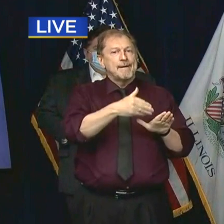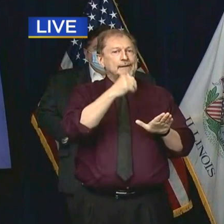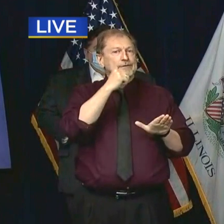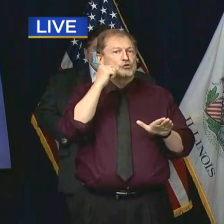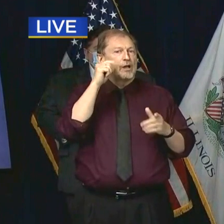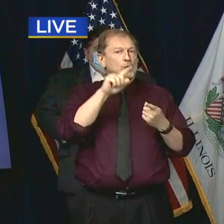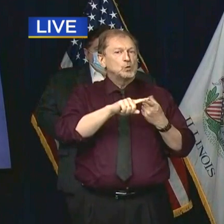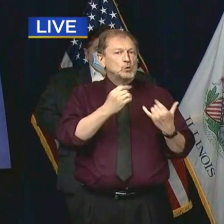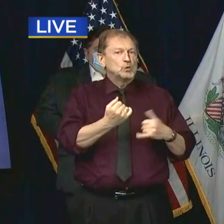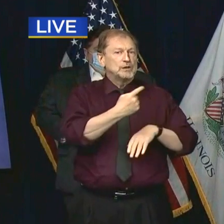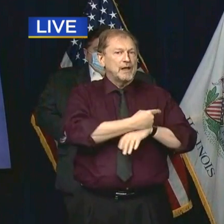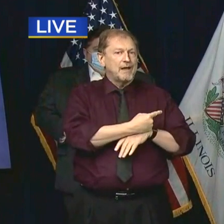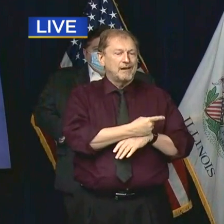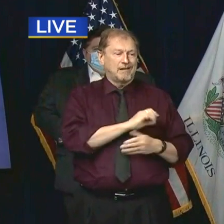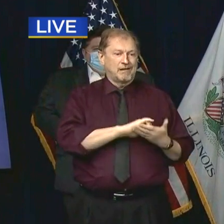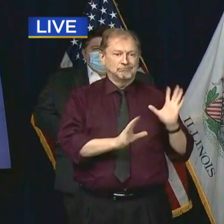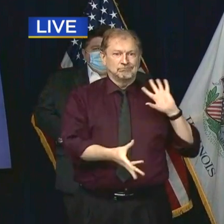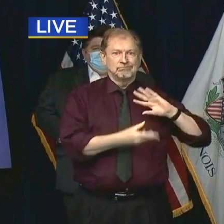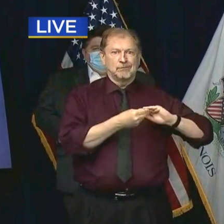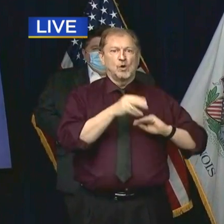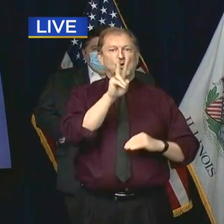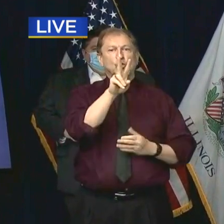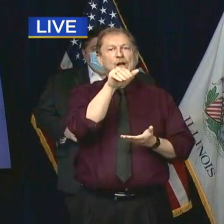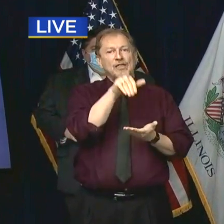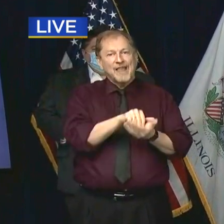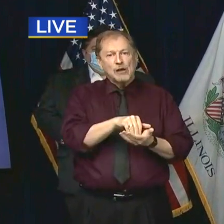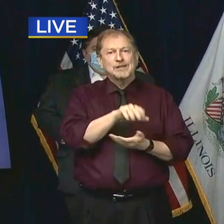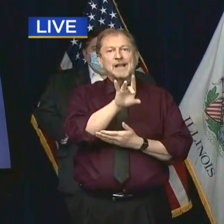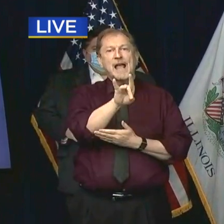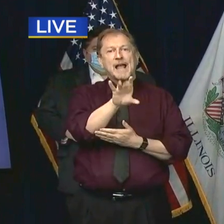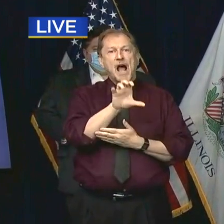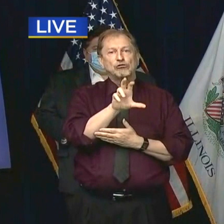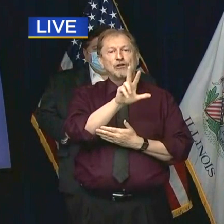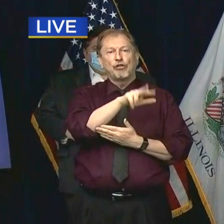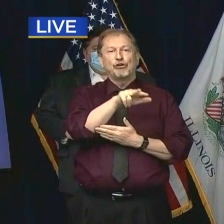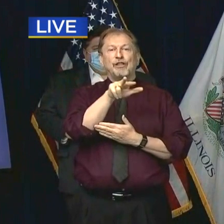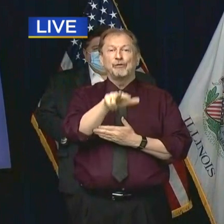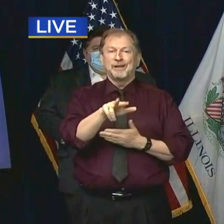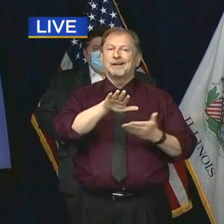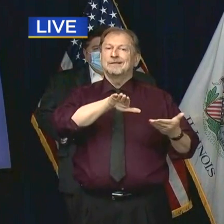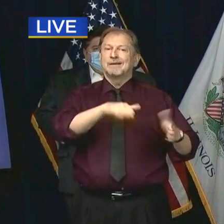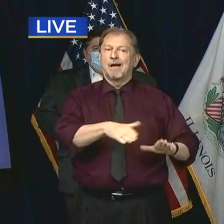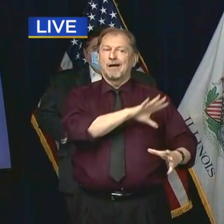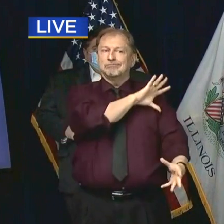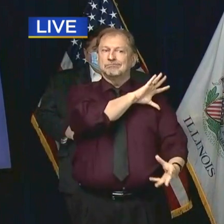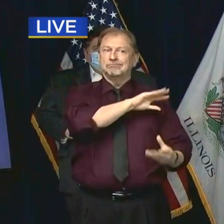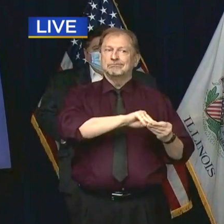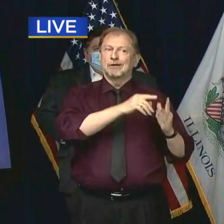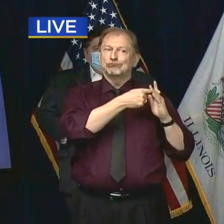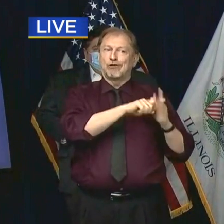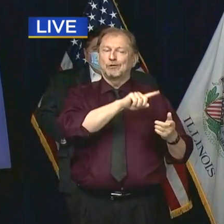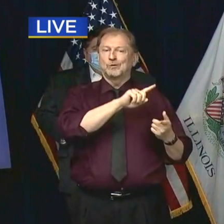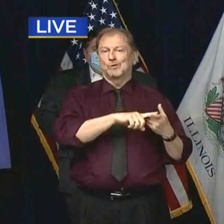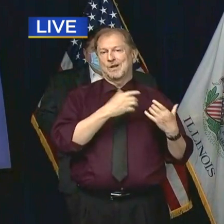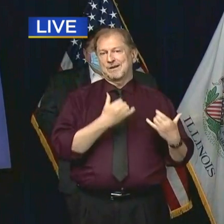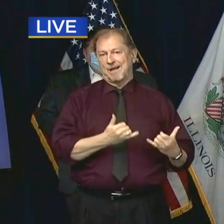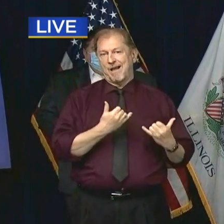brings us to a total of 2,838 lives lost in Illinois associated with COVID-19.